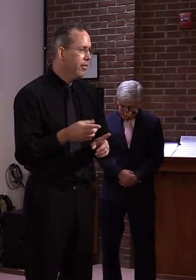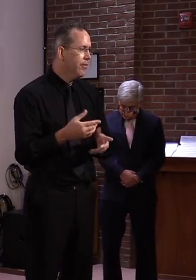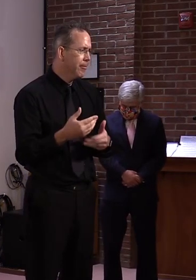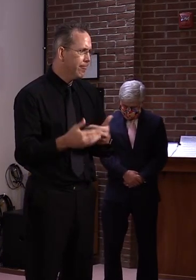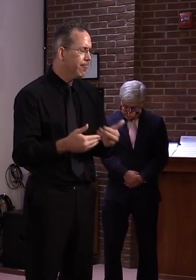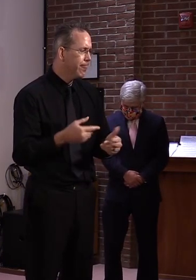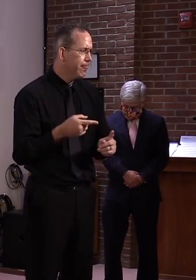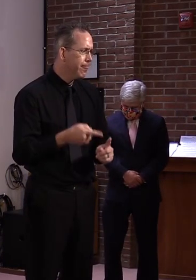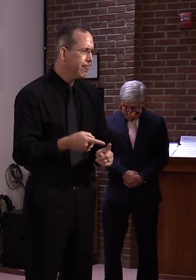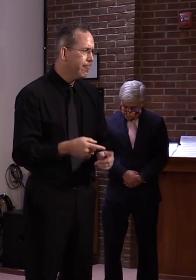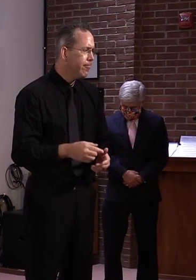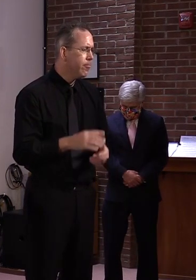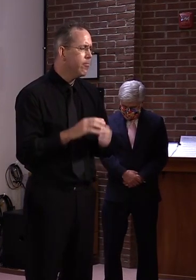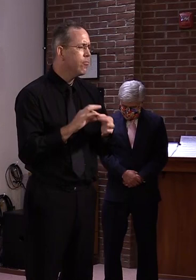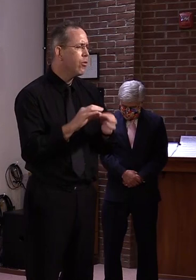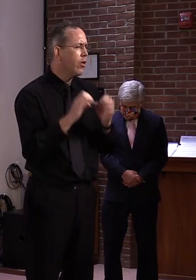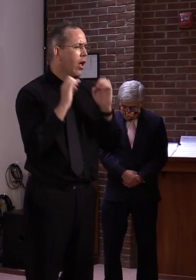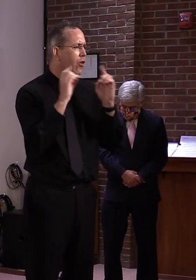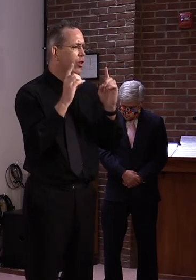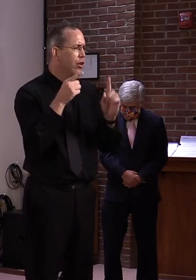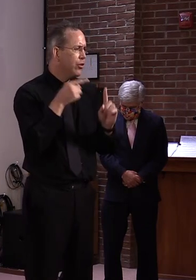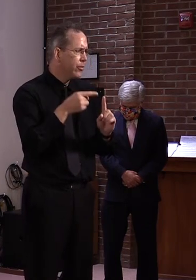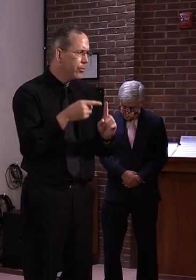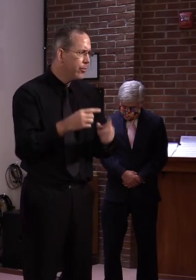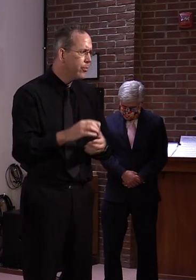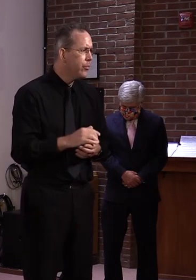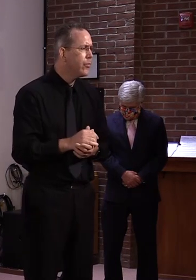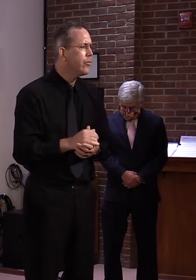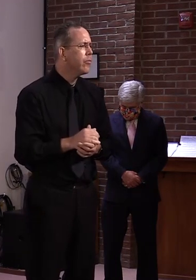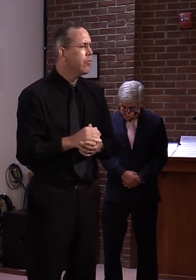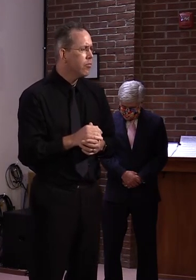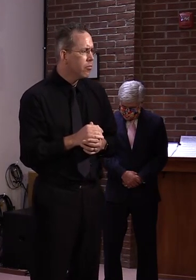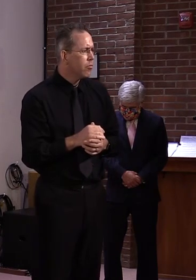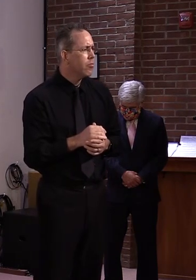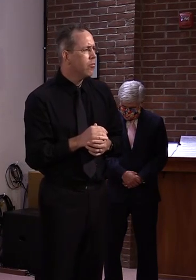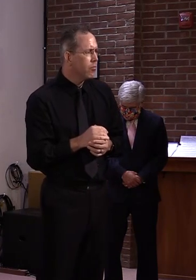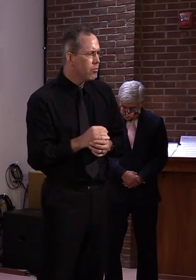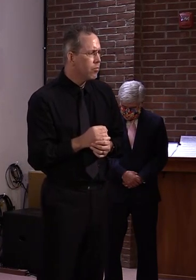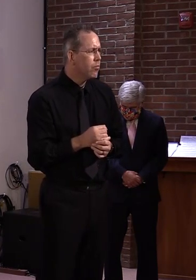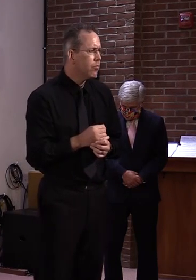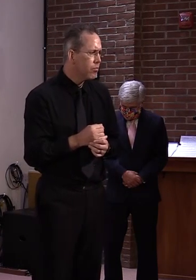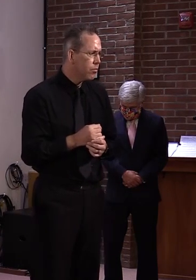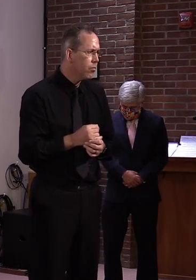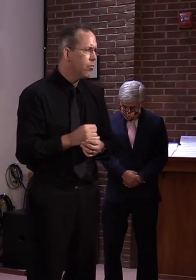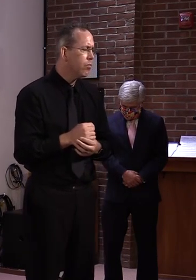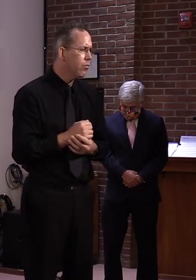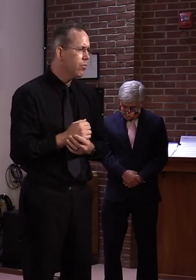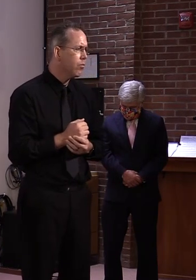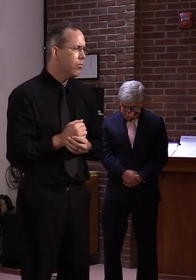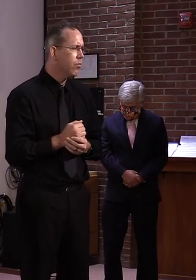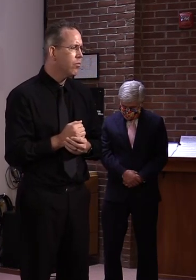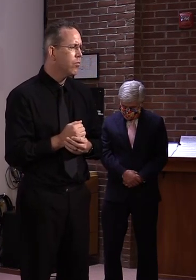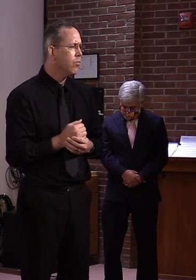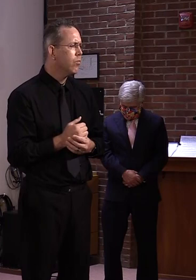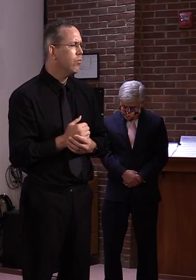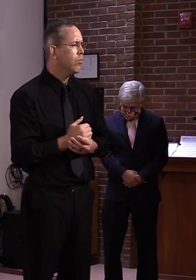to put out a lot of money that was never anticipated in earlier budgets.